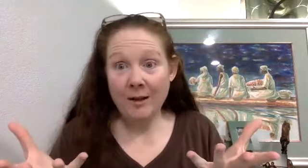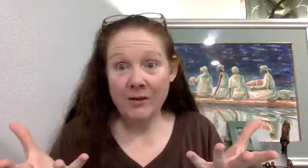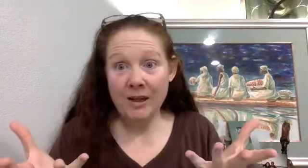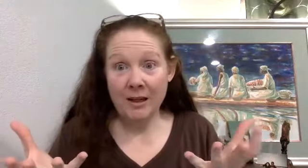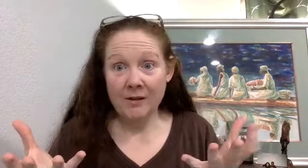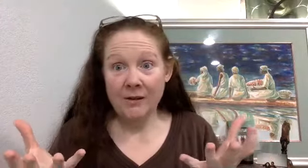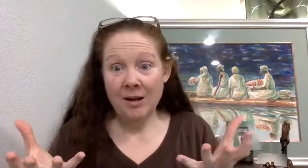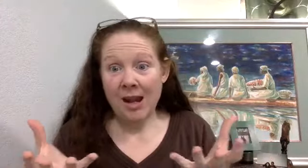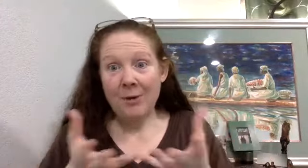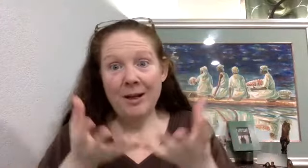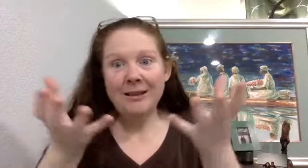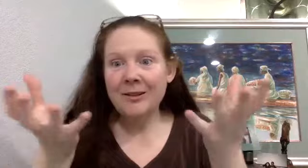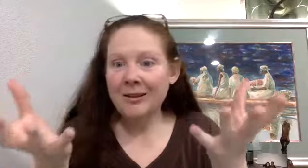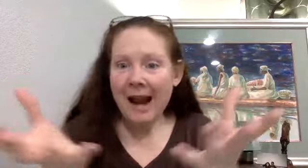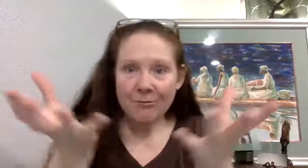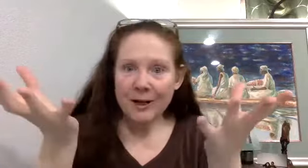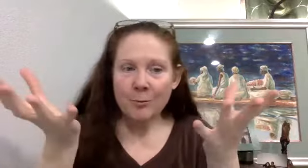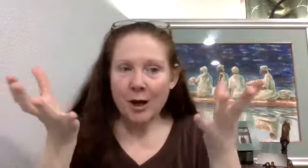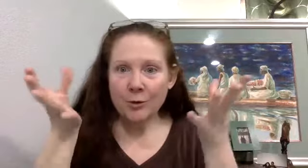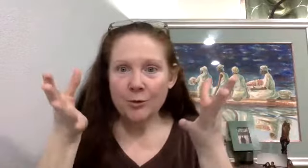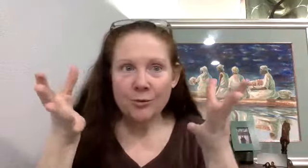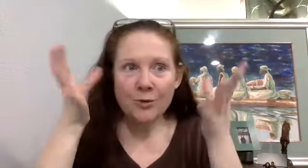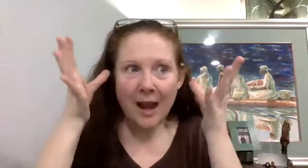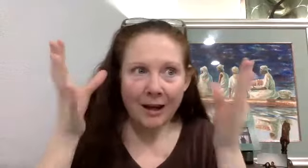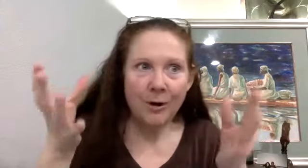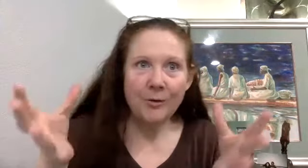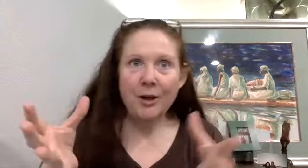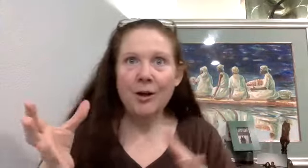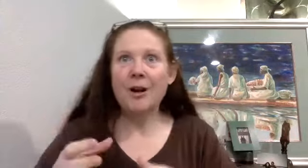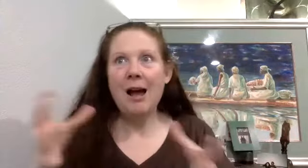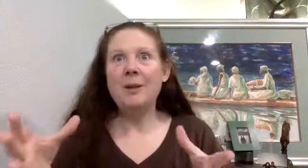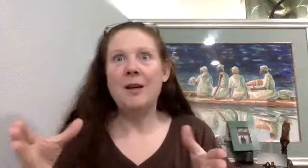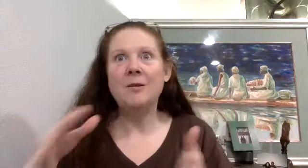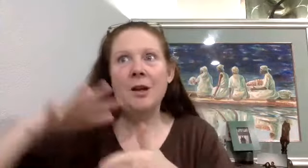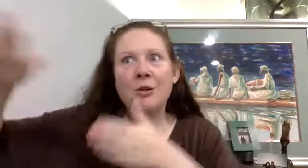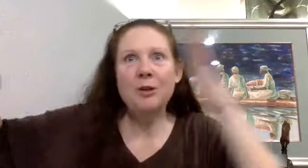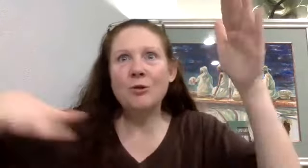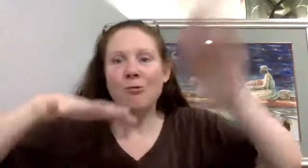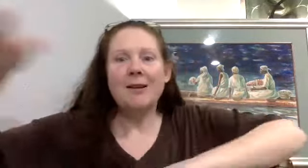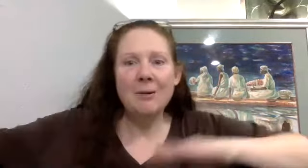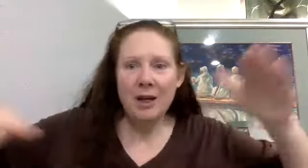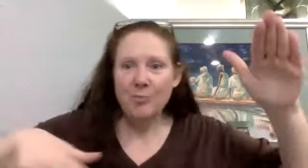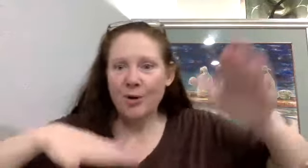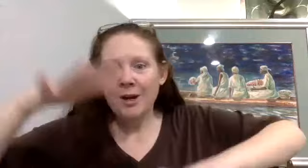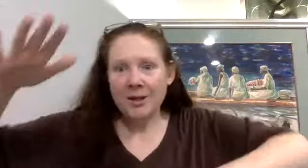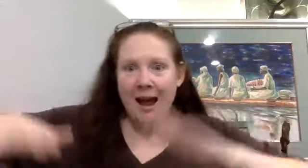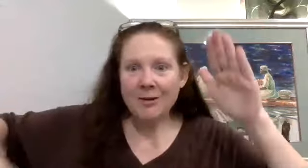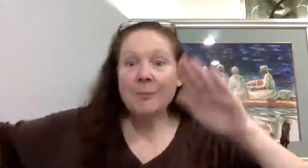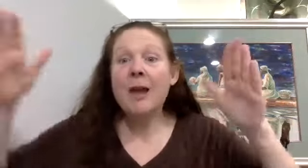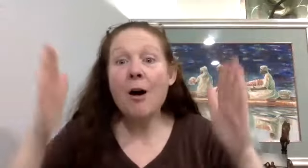disease and we need literally everyone who's, who's anywhere near competent to be directing people to how to help